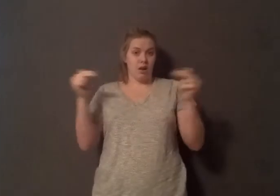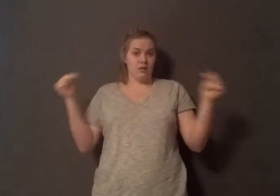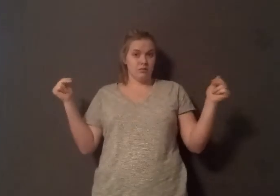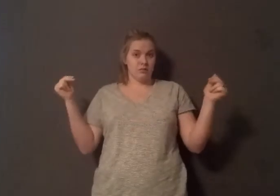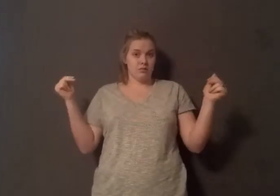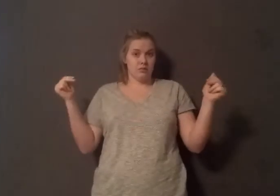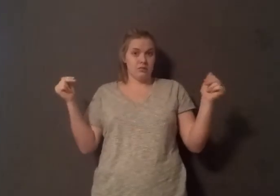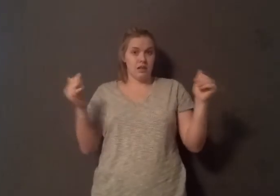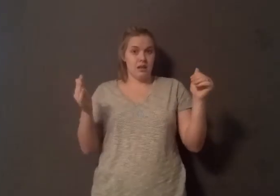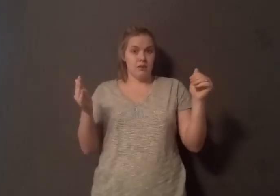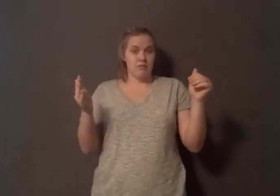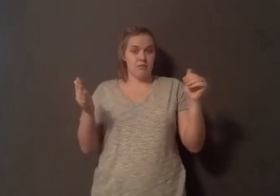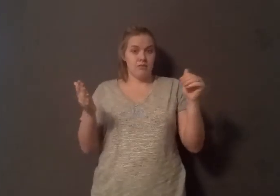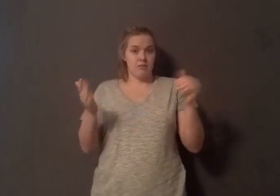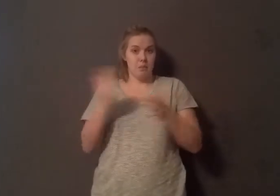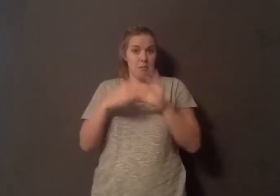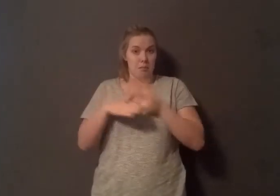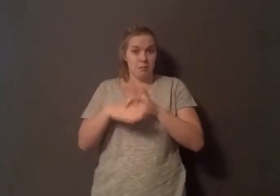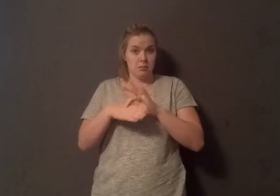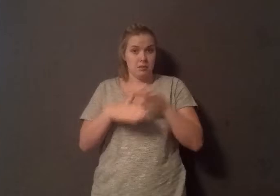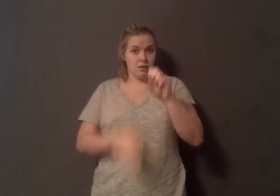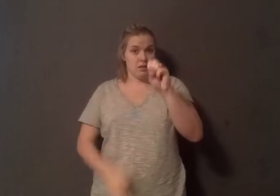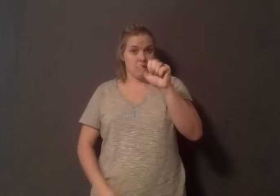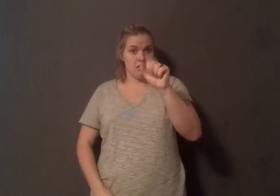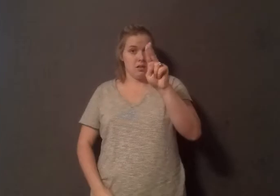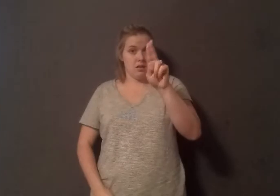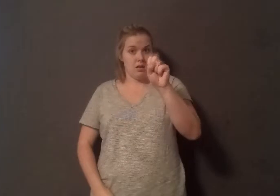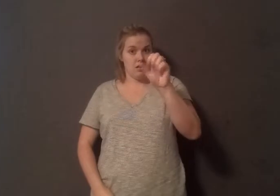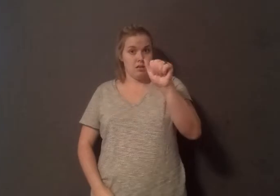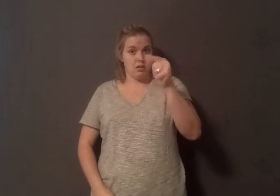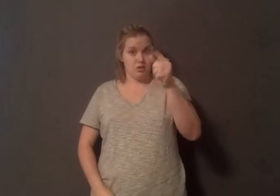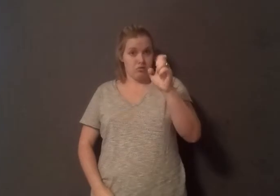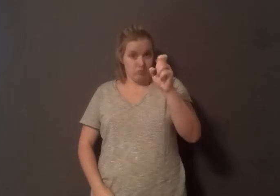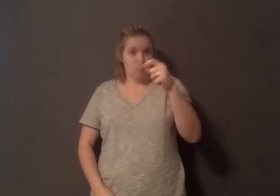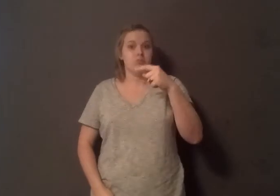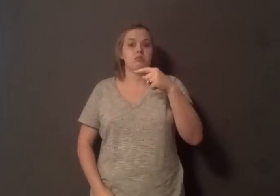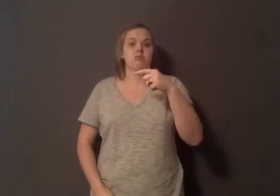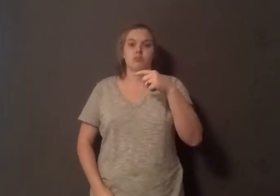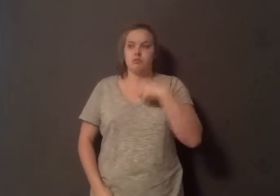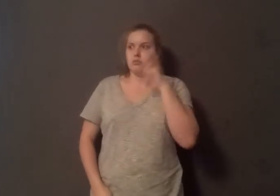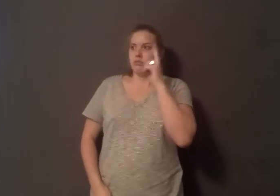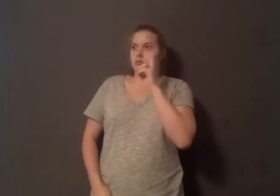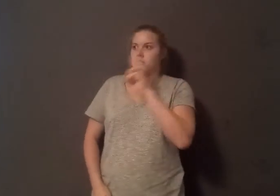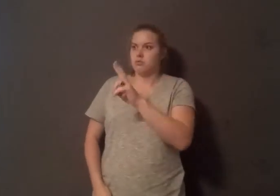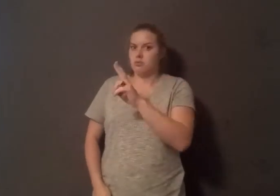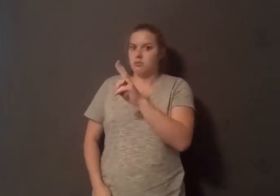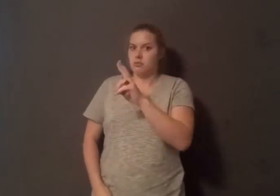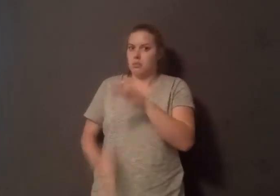carcinogenic directly involved in causing cancer in humans. Processed meat is clearly linked to an increase in